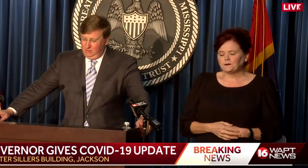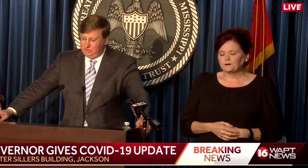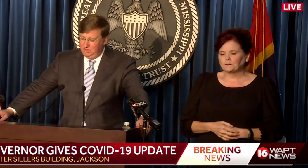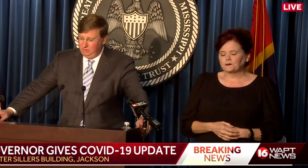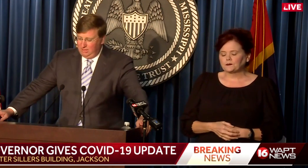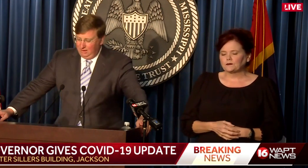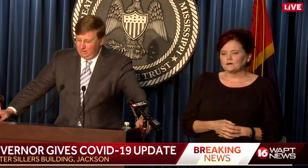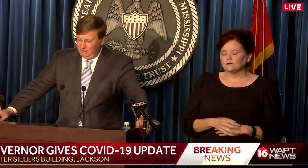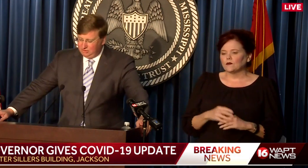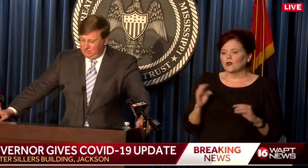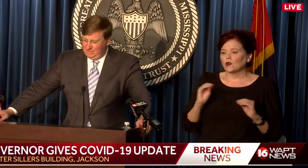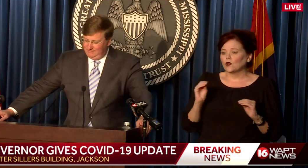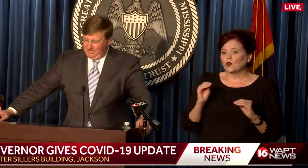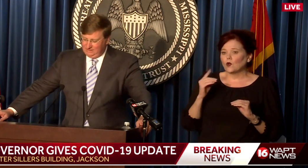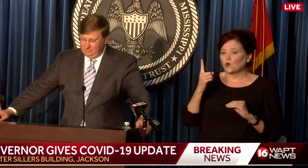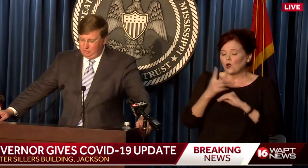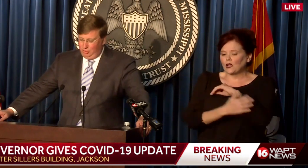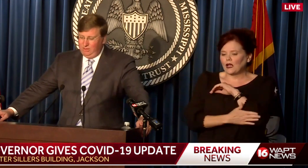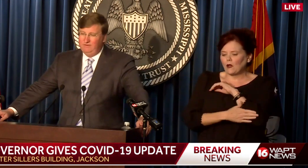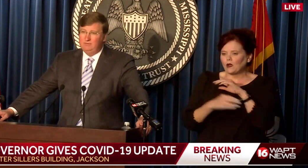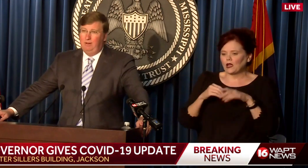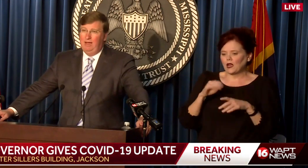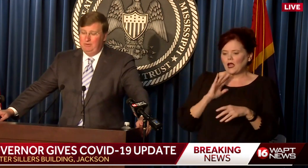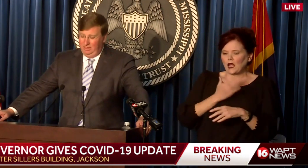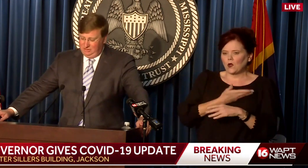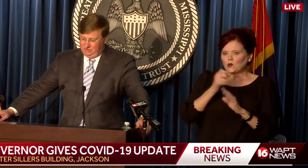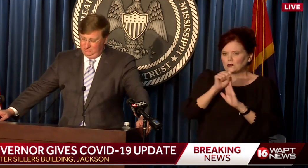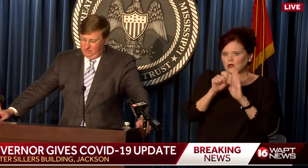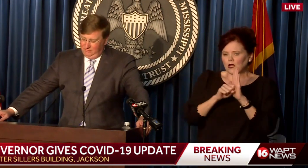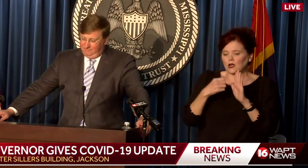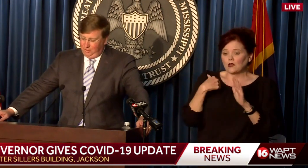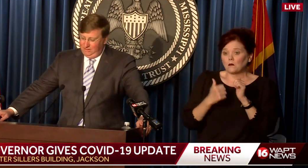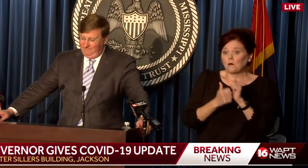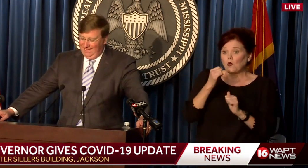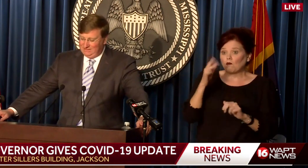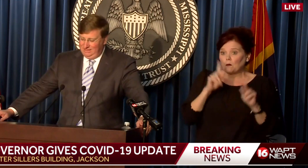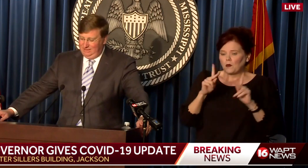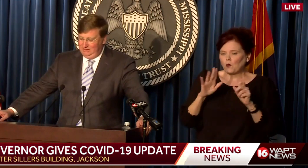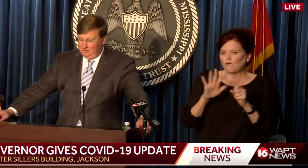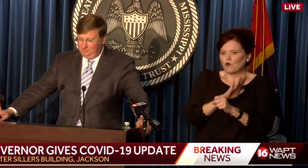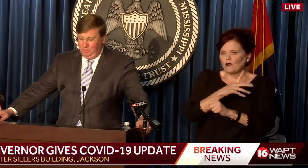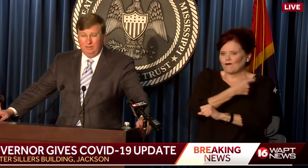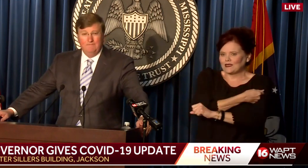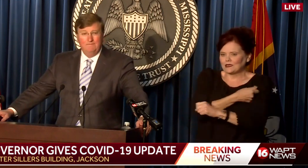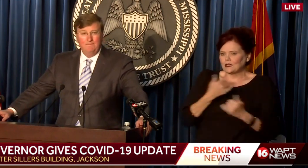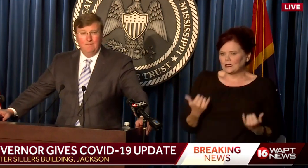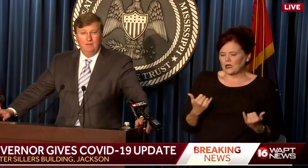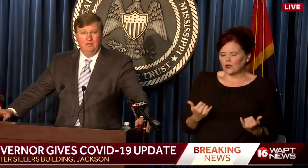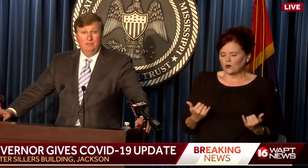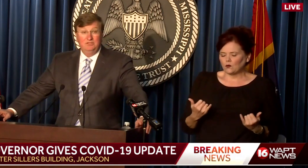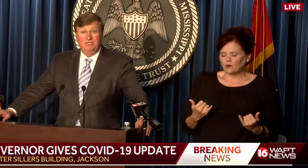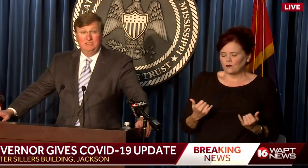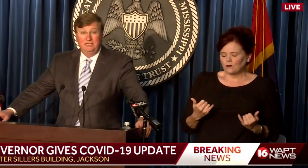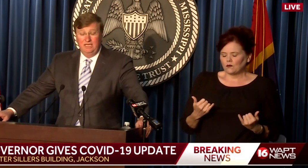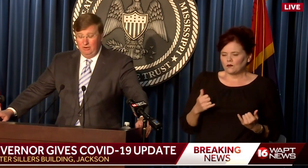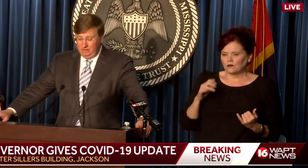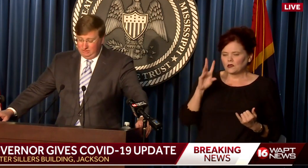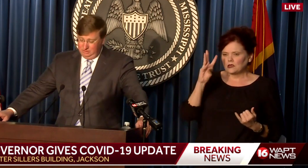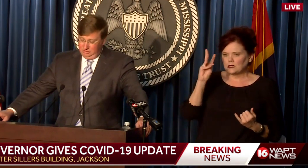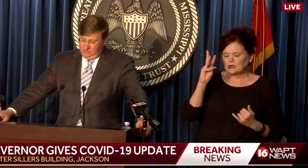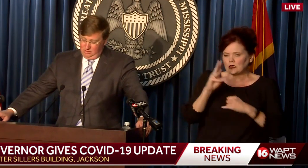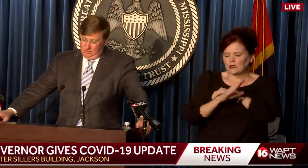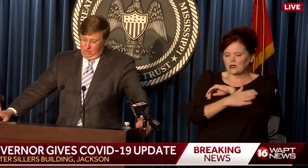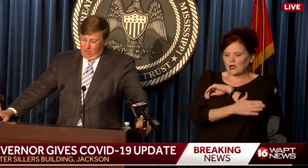No single county in our state has a majority of its population fully vaccinated at this point. 16